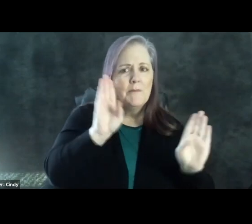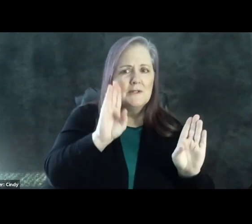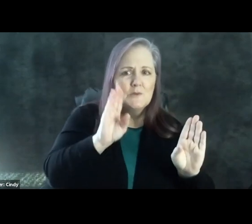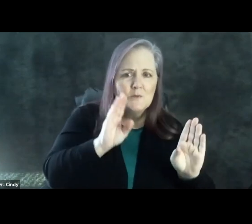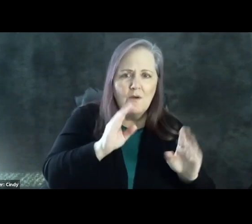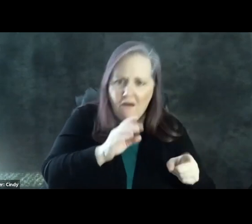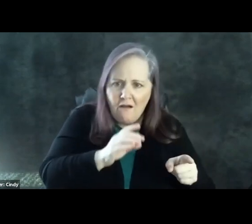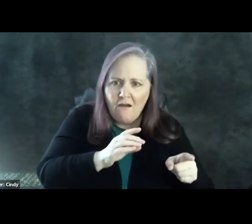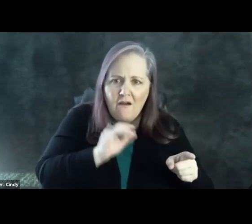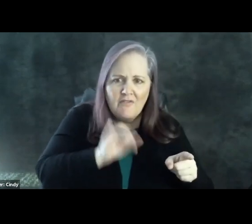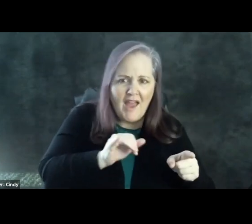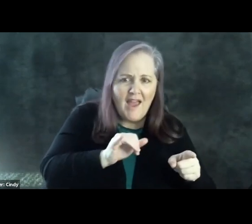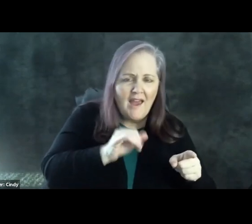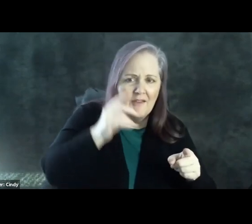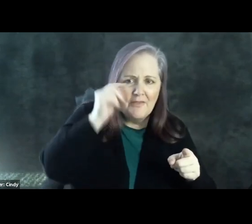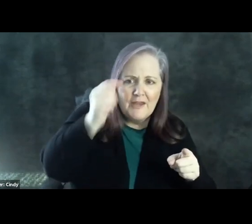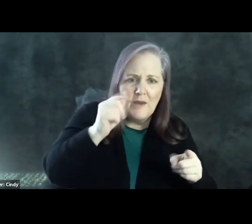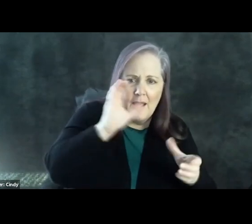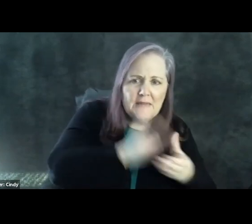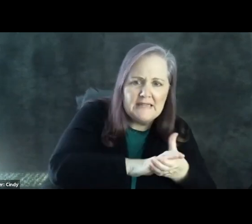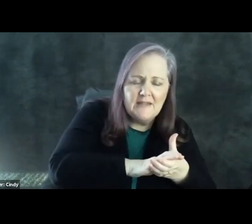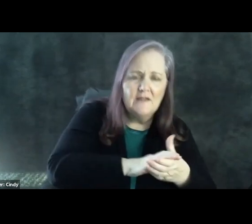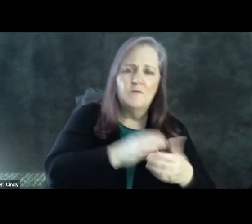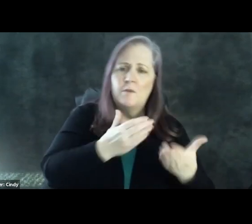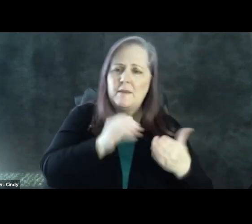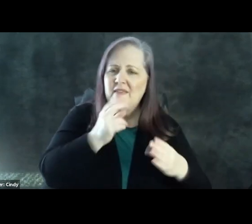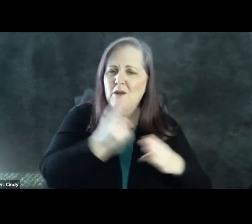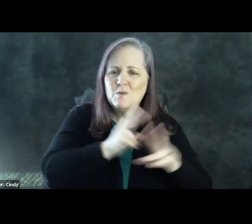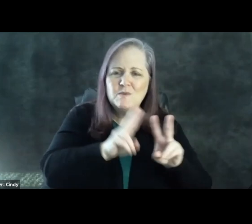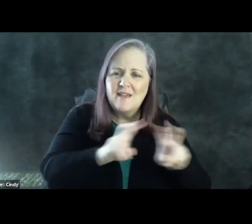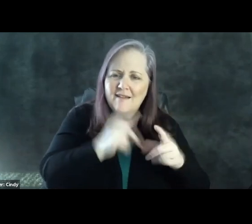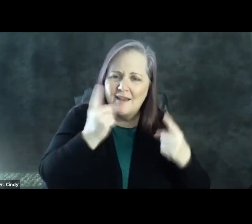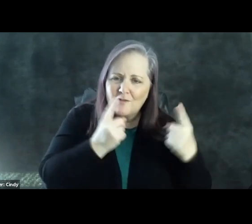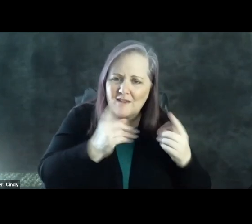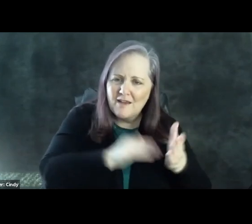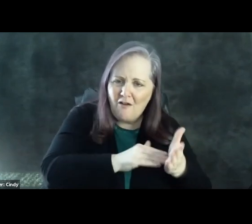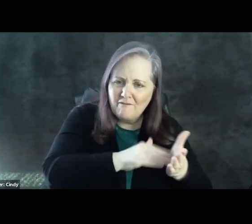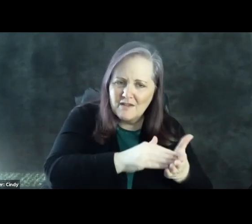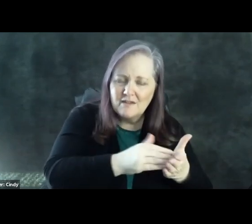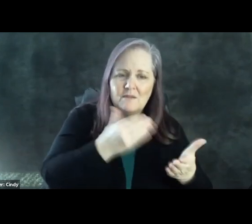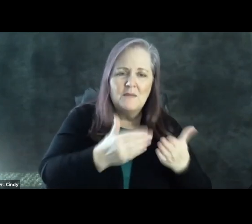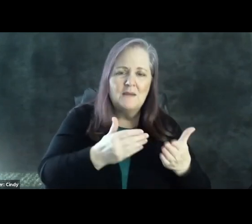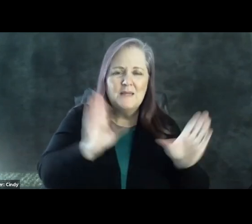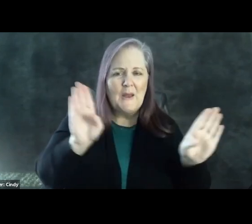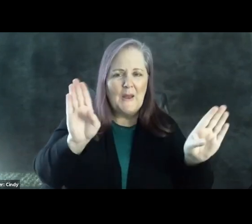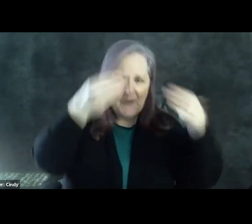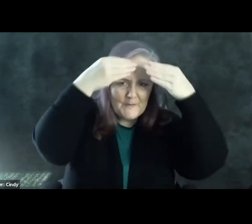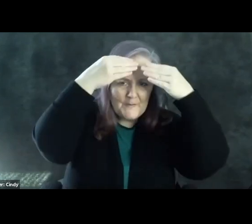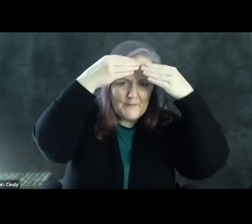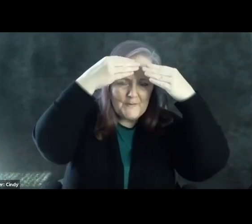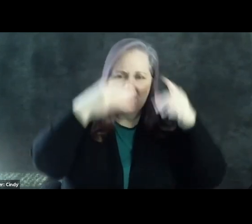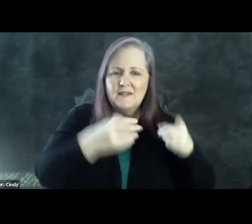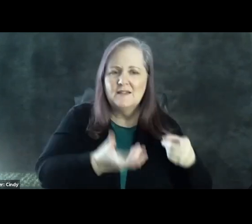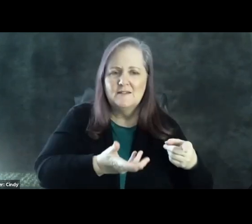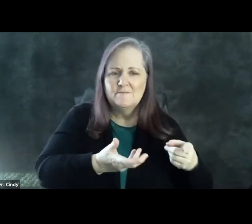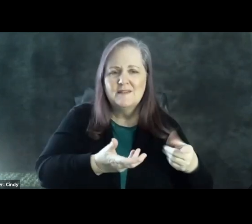and disinformation. People who don't use analytical thinking as often, who are less open-minded and who